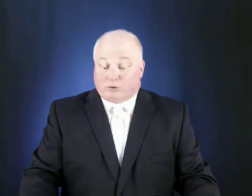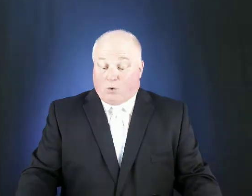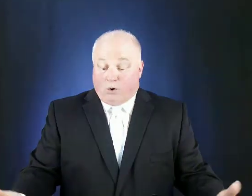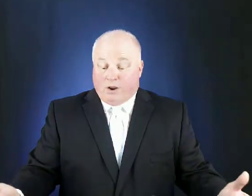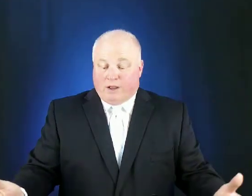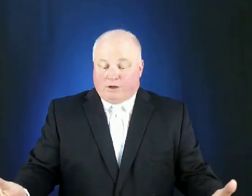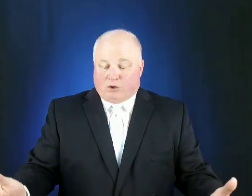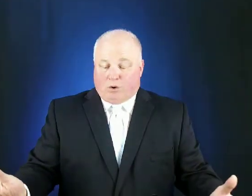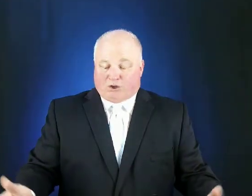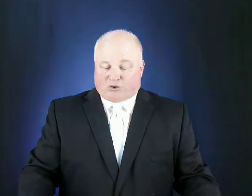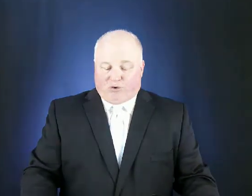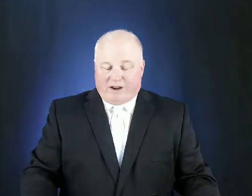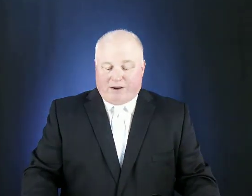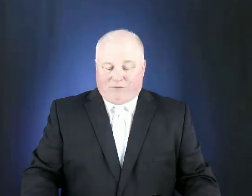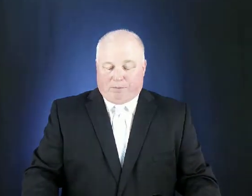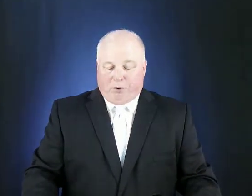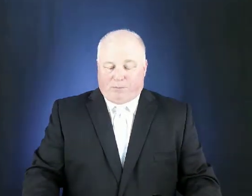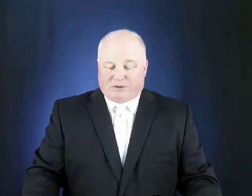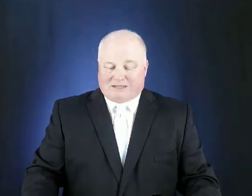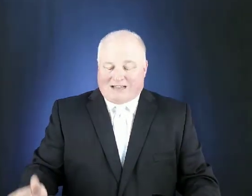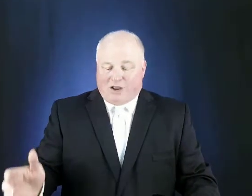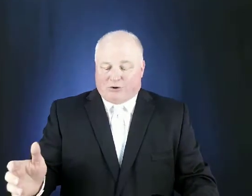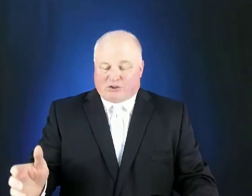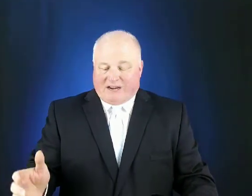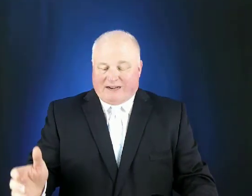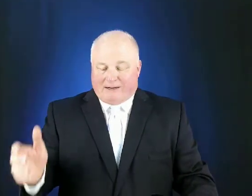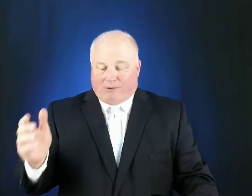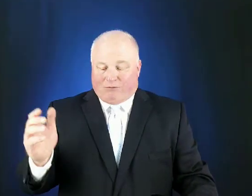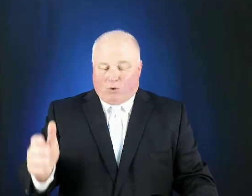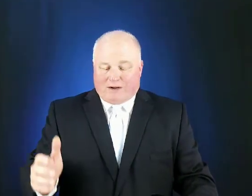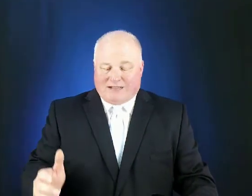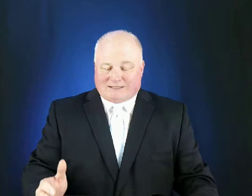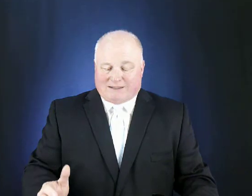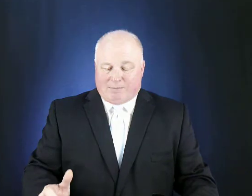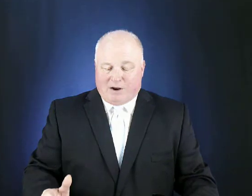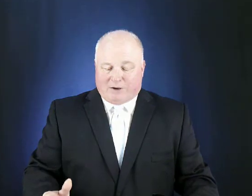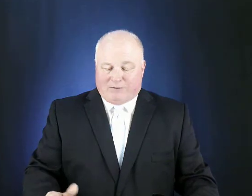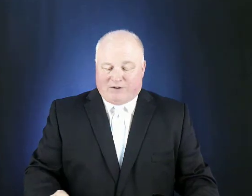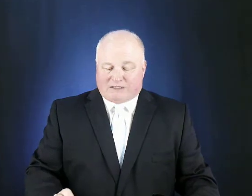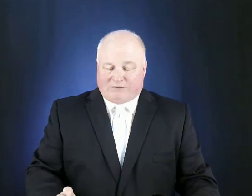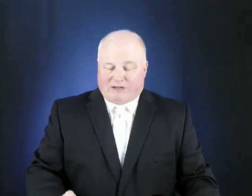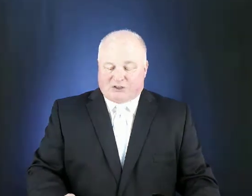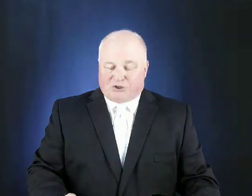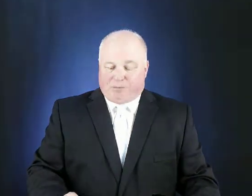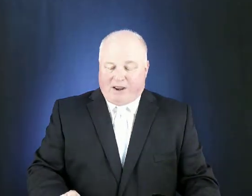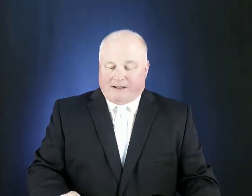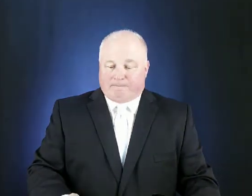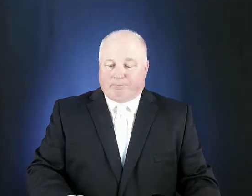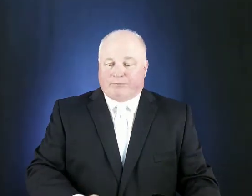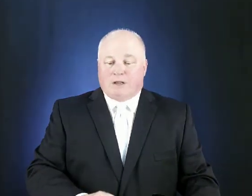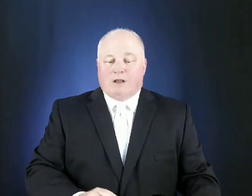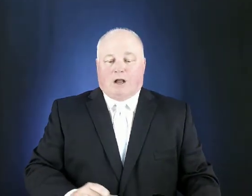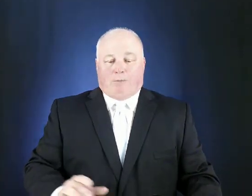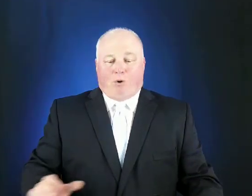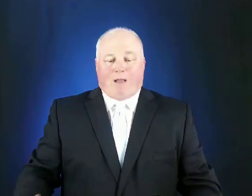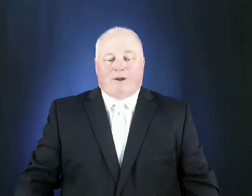to australia for the purpose as i understand it of organizing the american offensive against japan a primary